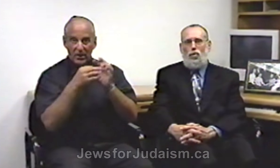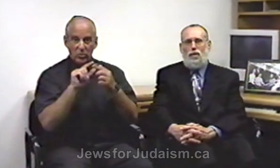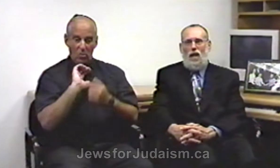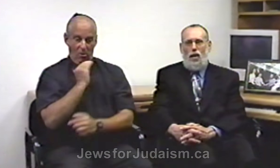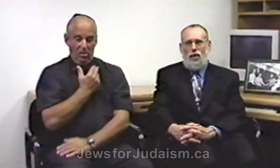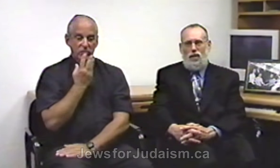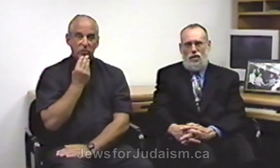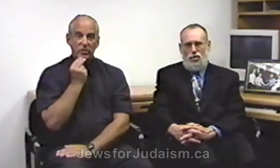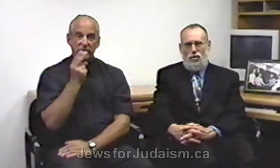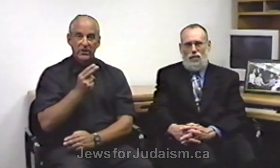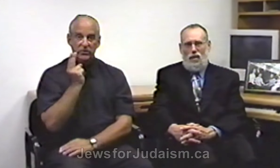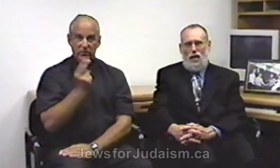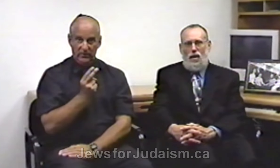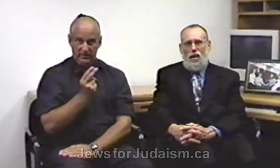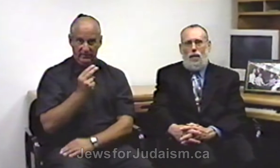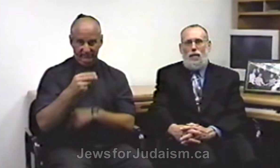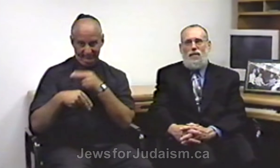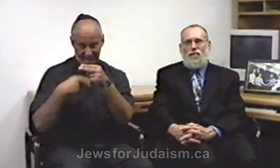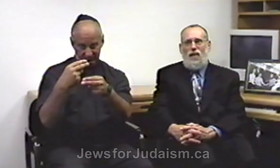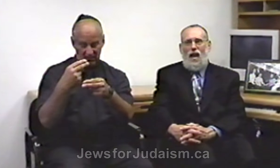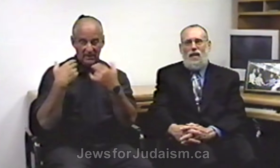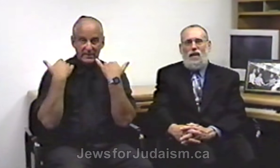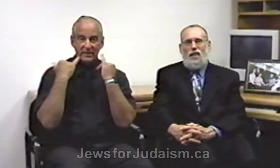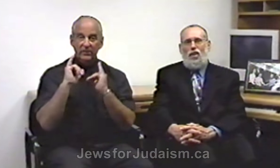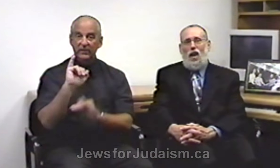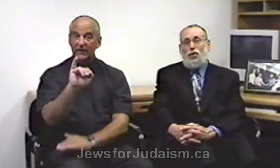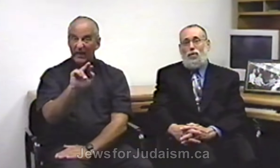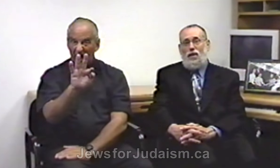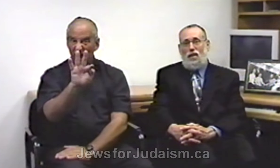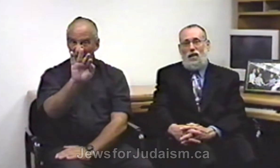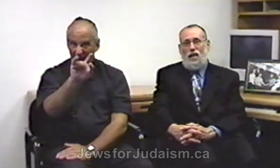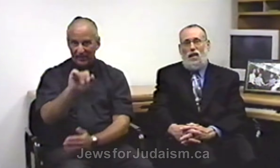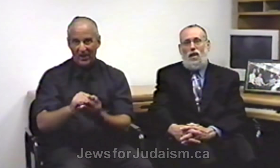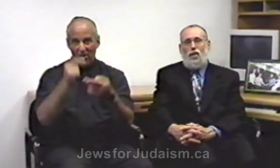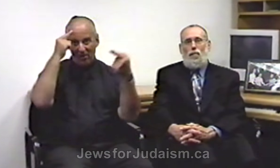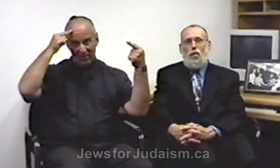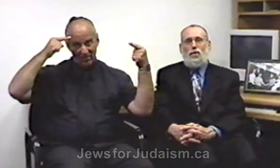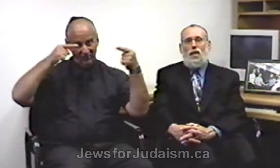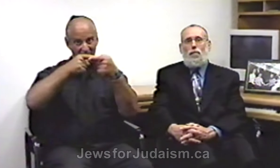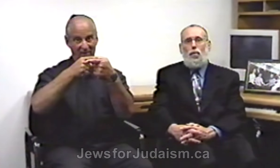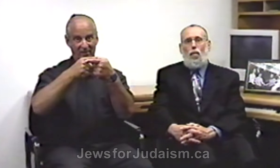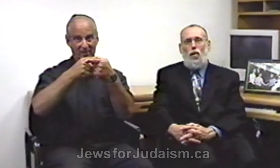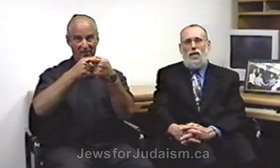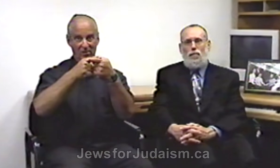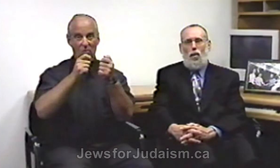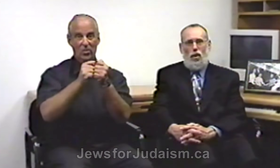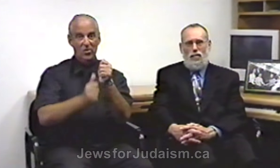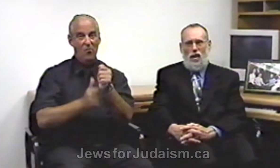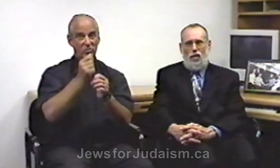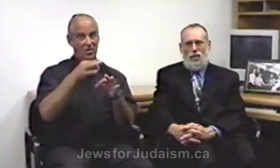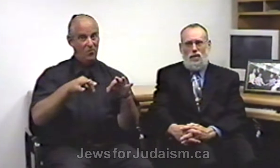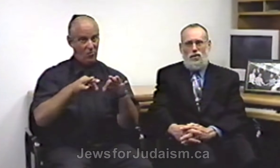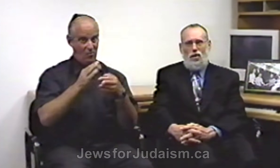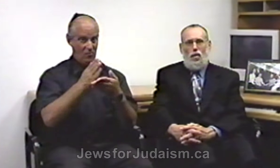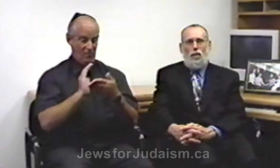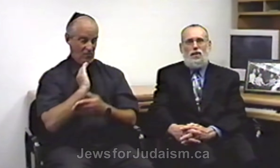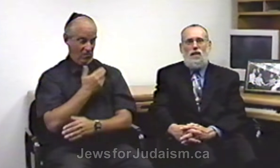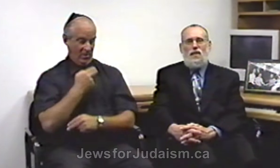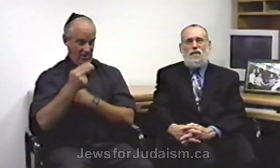Jewish heritage. But in fact, they're contradicting the most important part of our heritage, which is